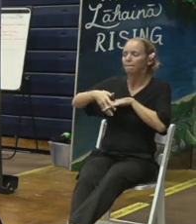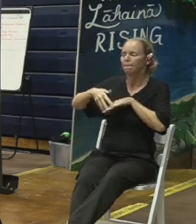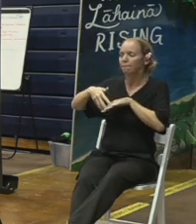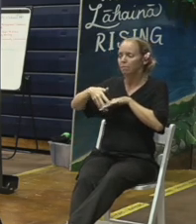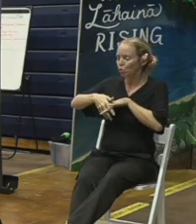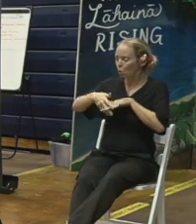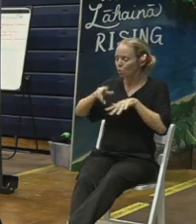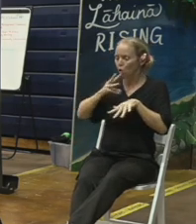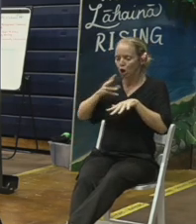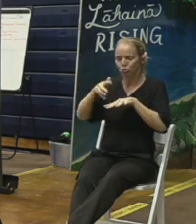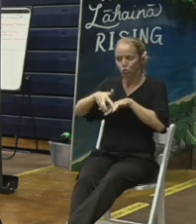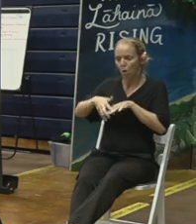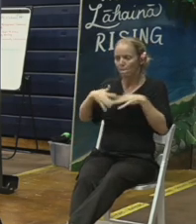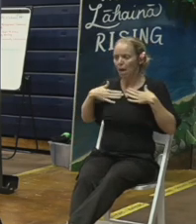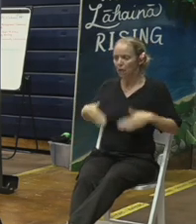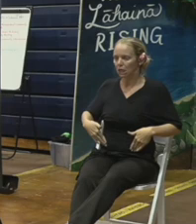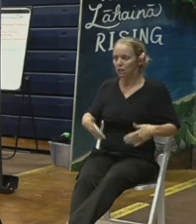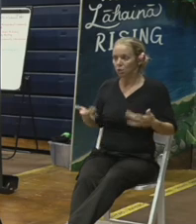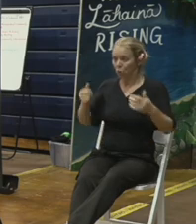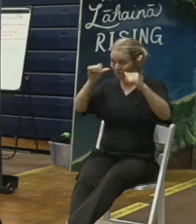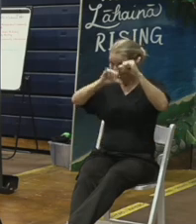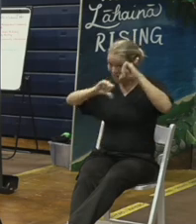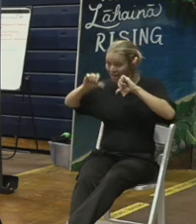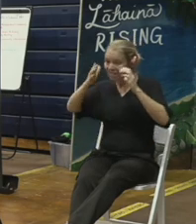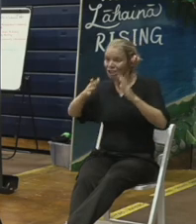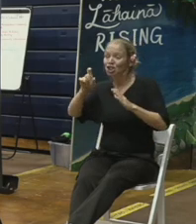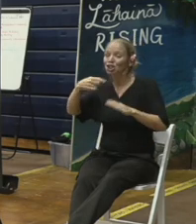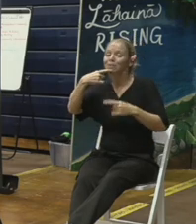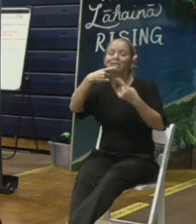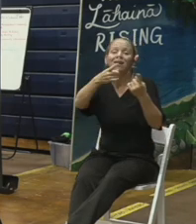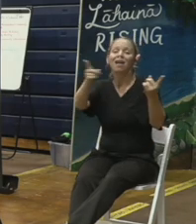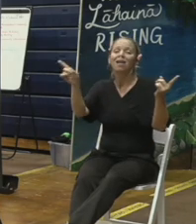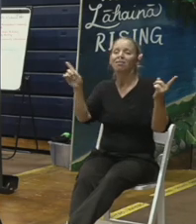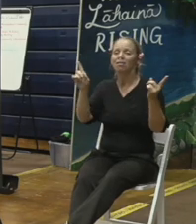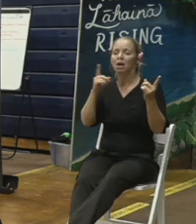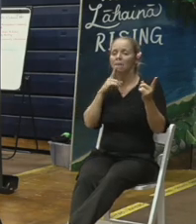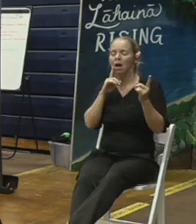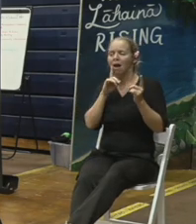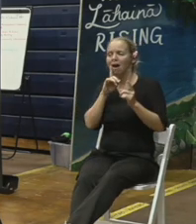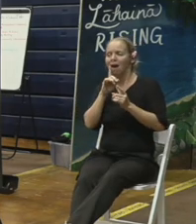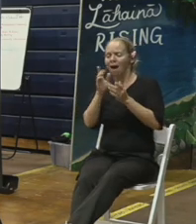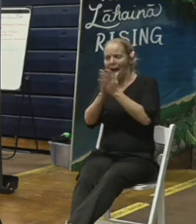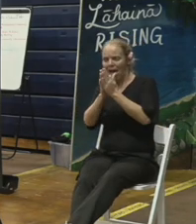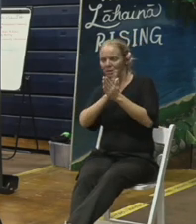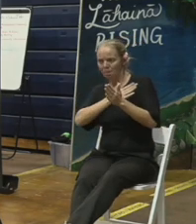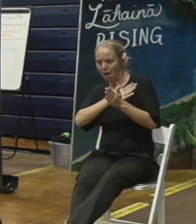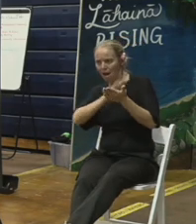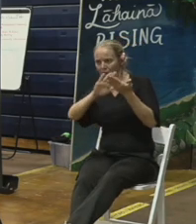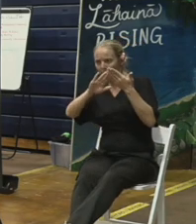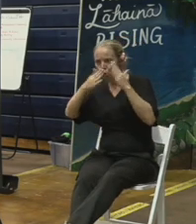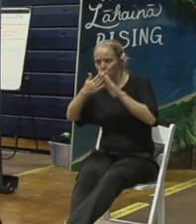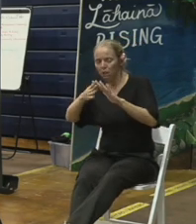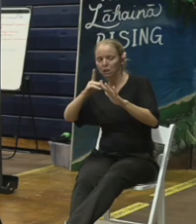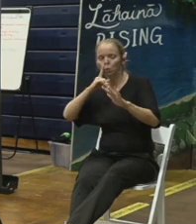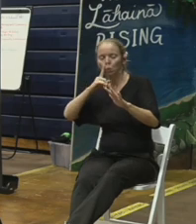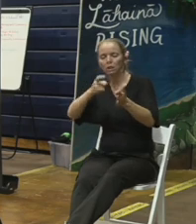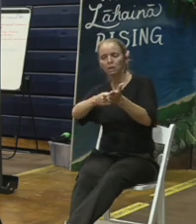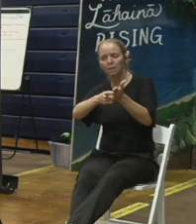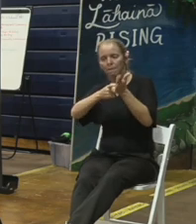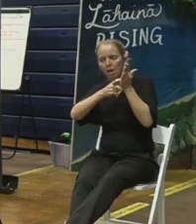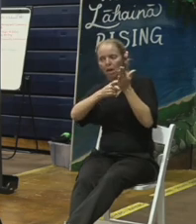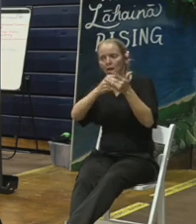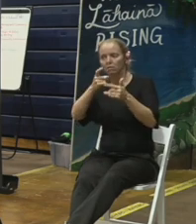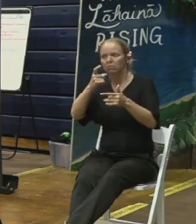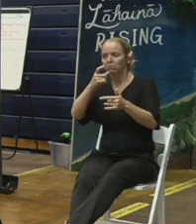so the scientists should be saying this and I ask my community to demand that this does not get